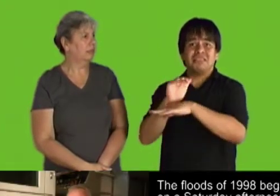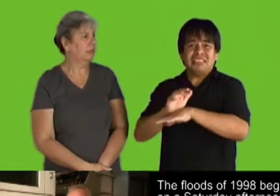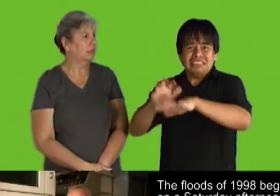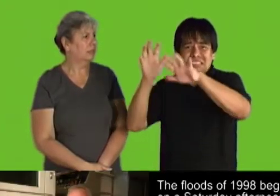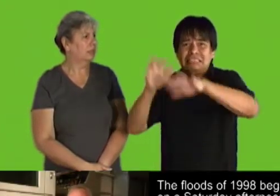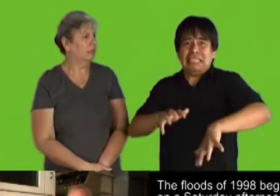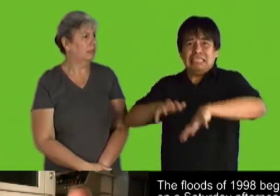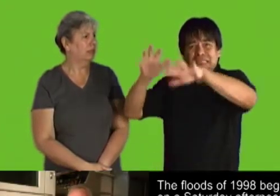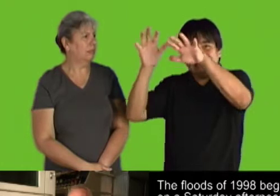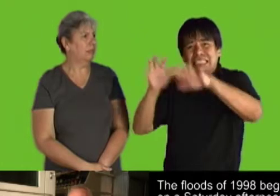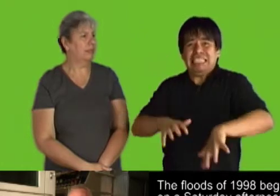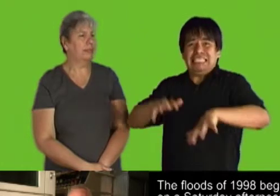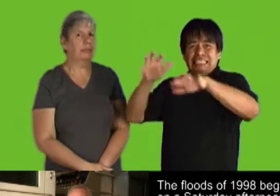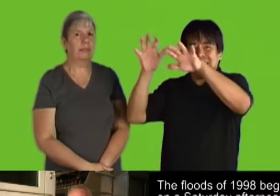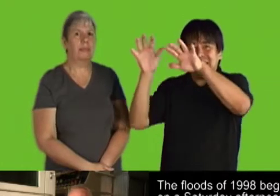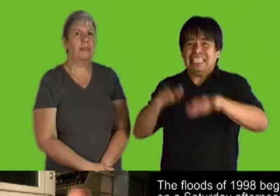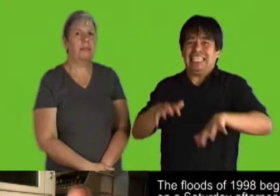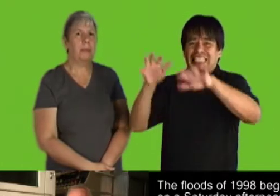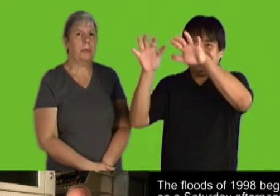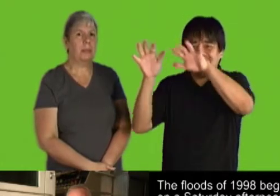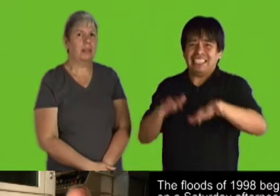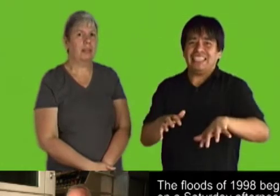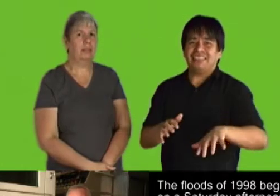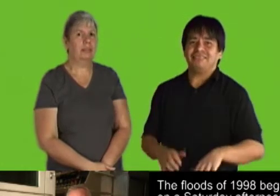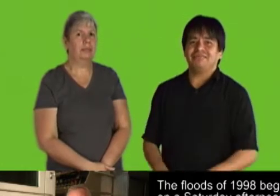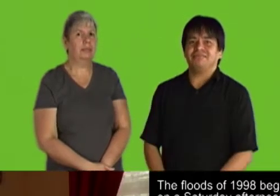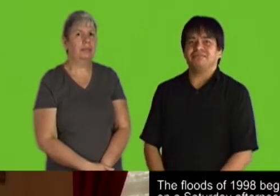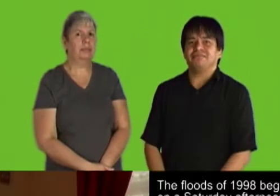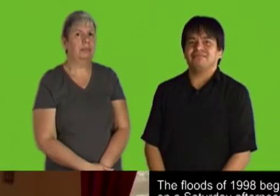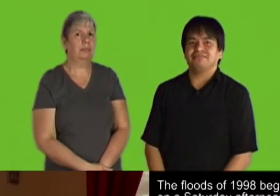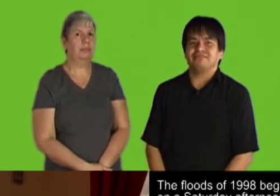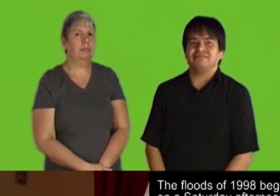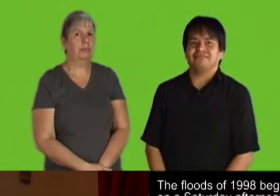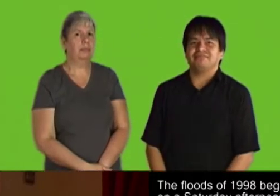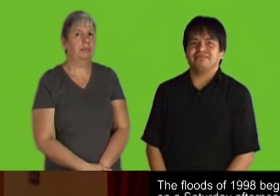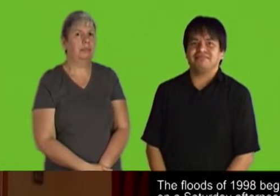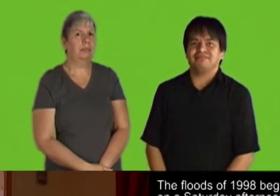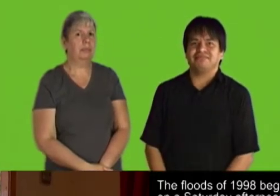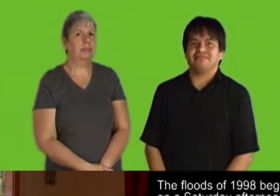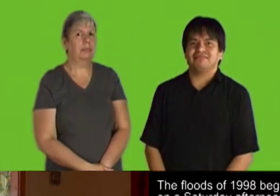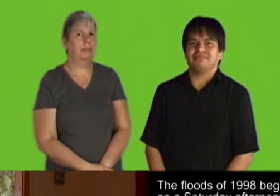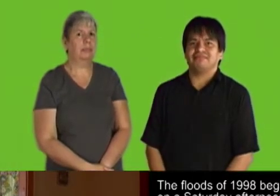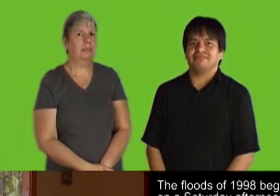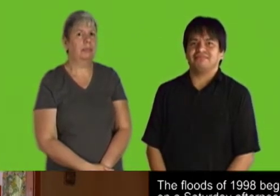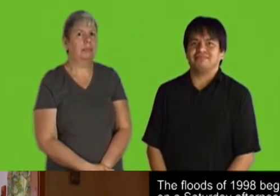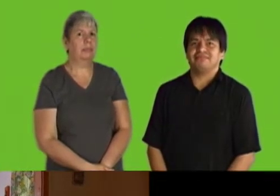continued to get heavier and heavier Saturday night.